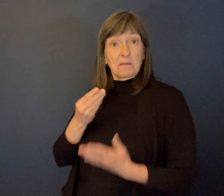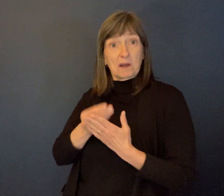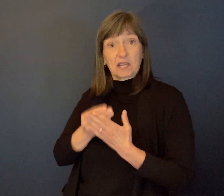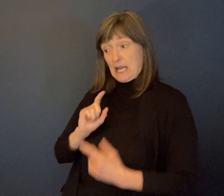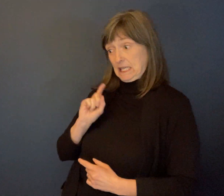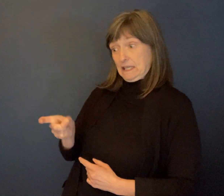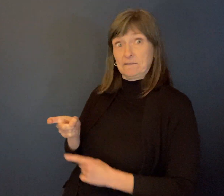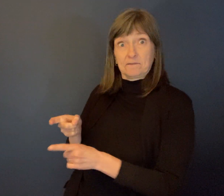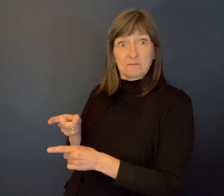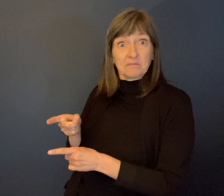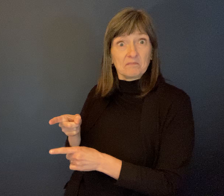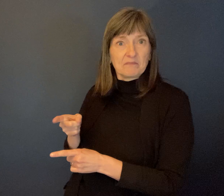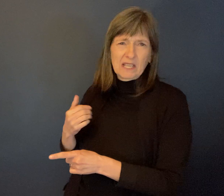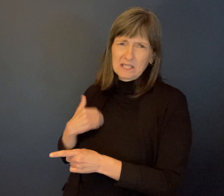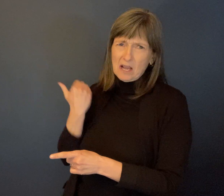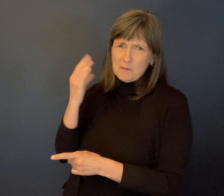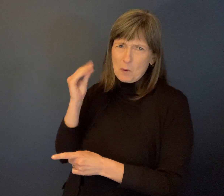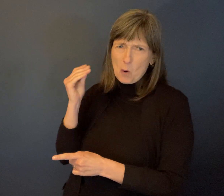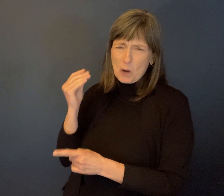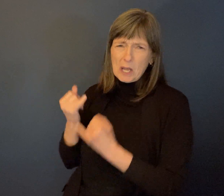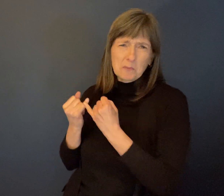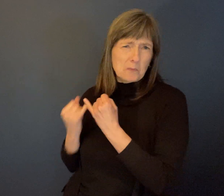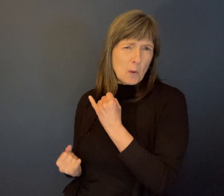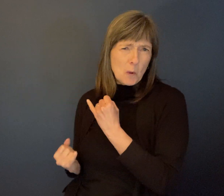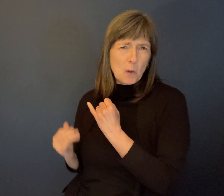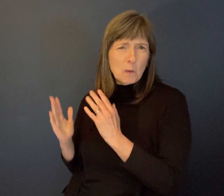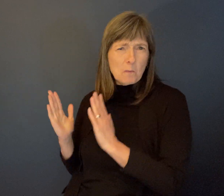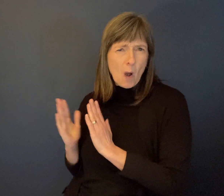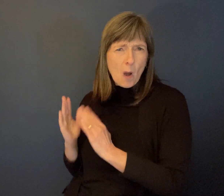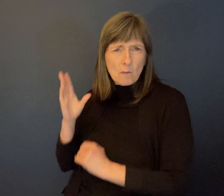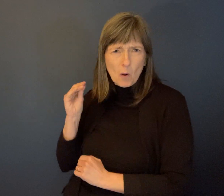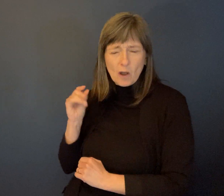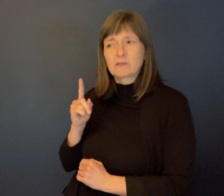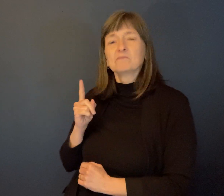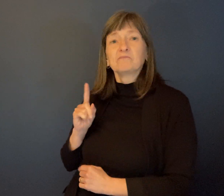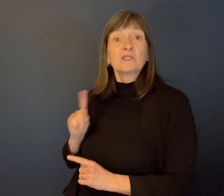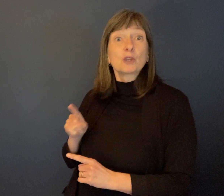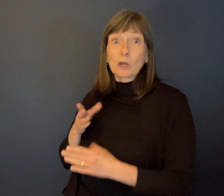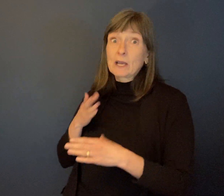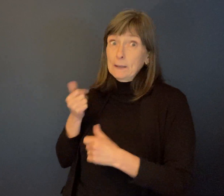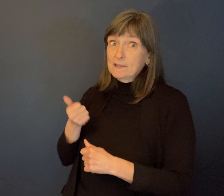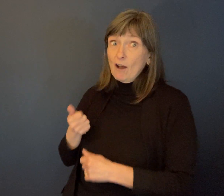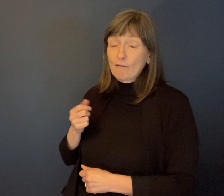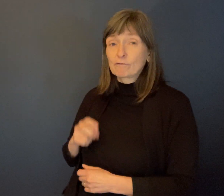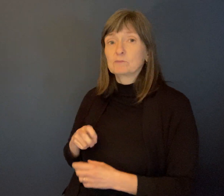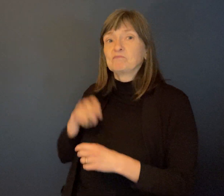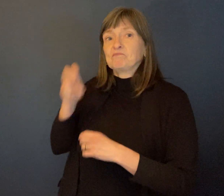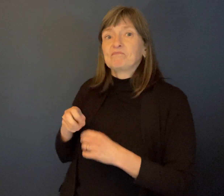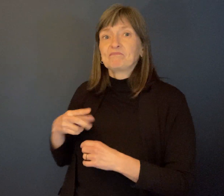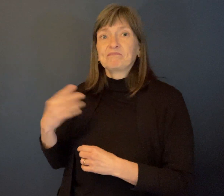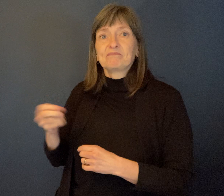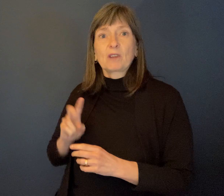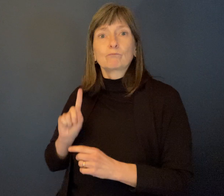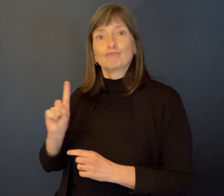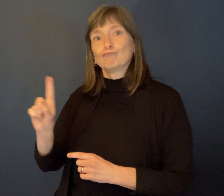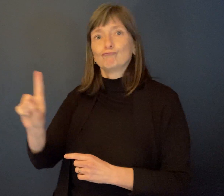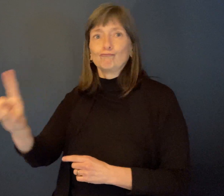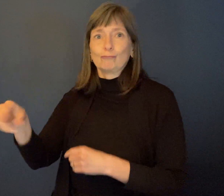a very young boy also, and fairly tiny. So off he goes to the store and he comes back with all the necessary supplies.